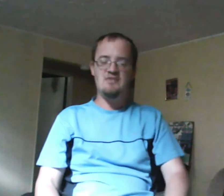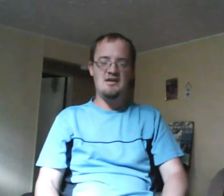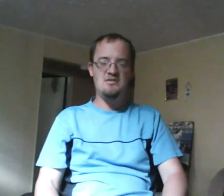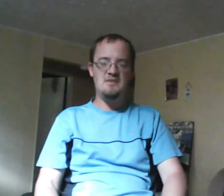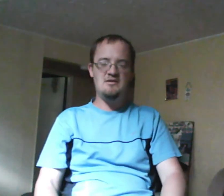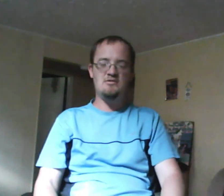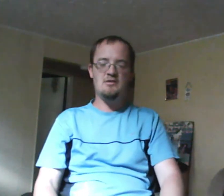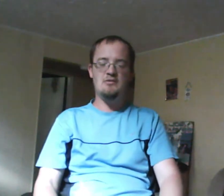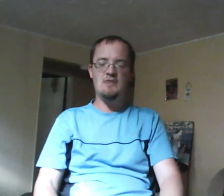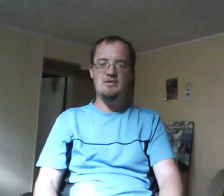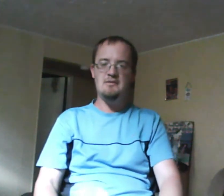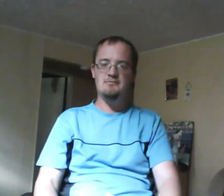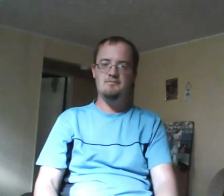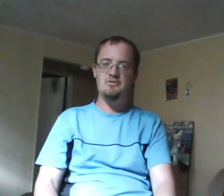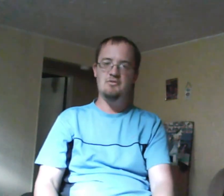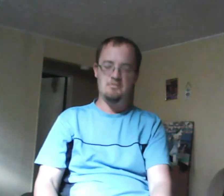Esme's story wide open. Too wide open.